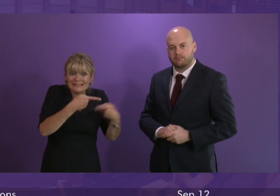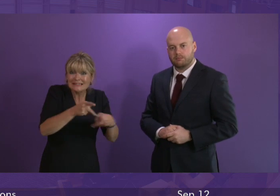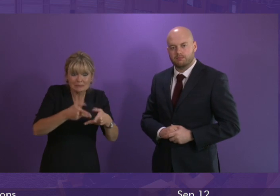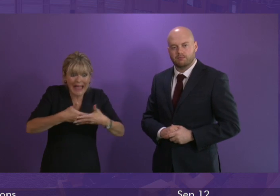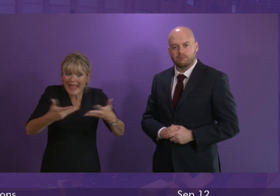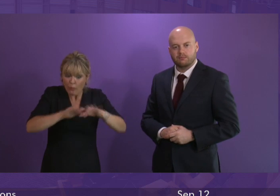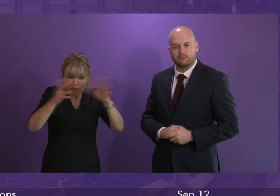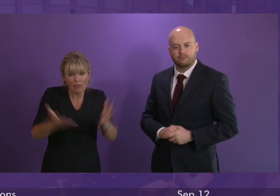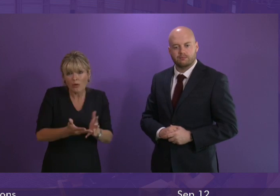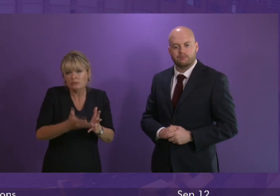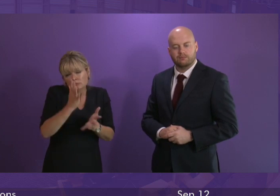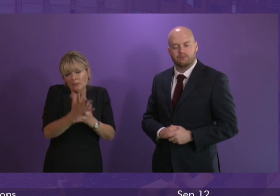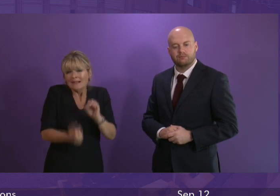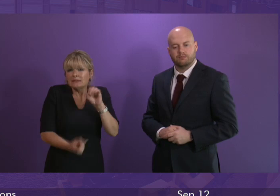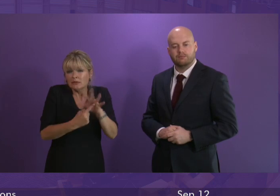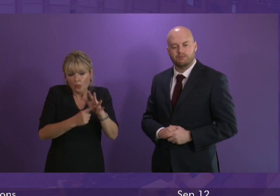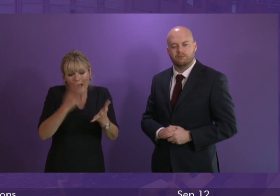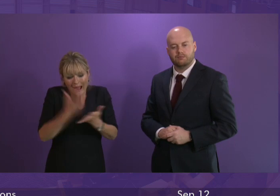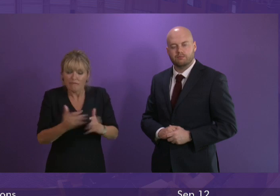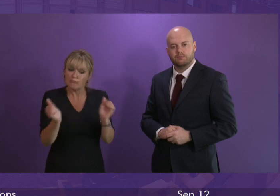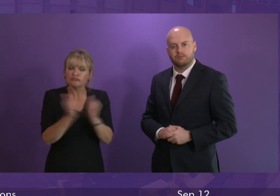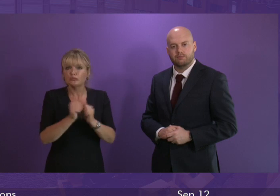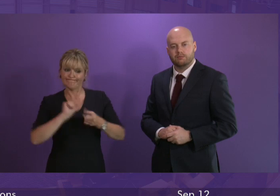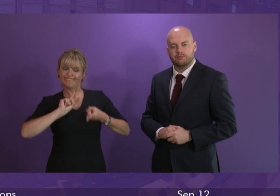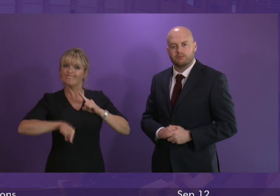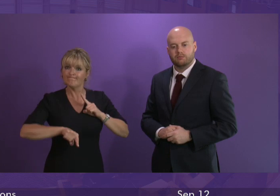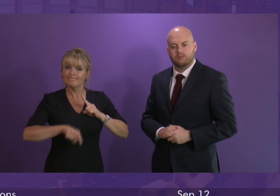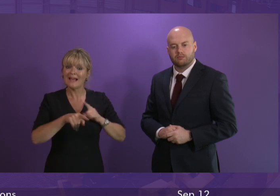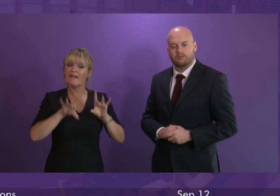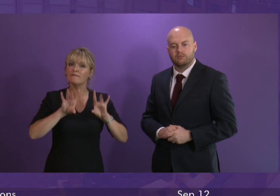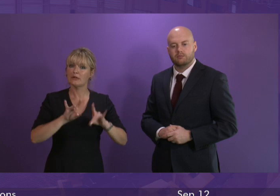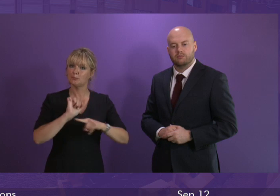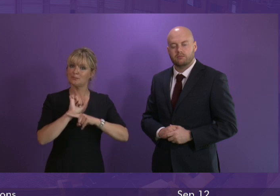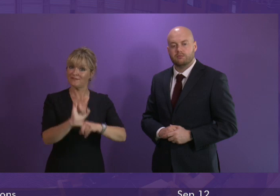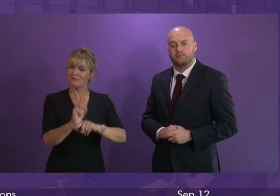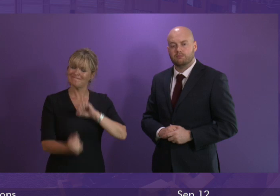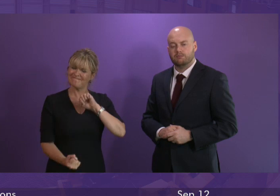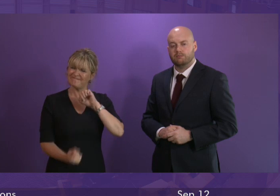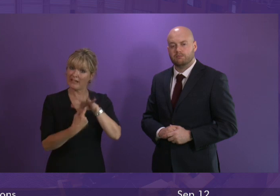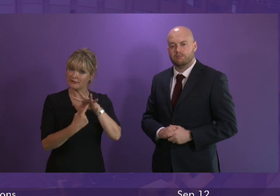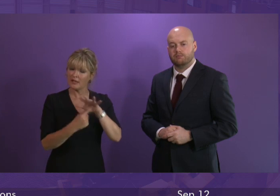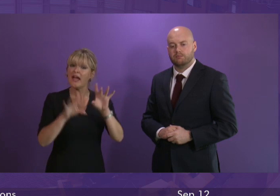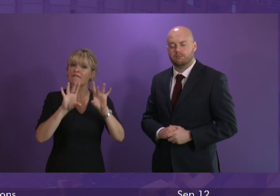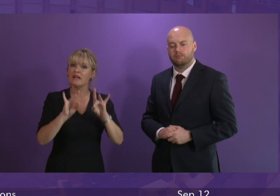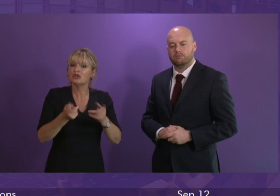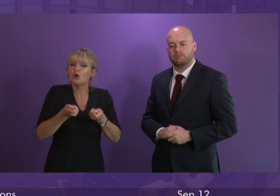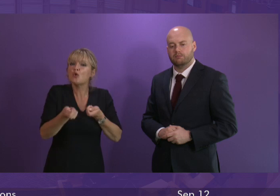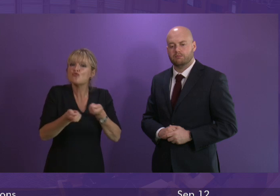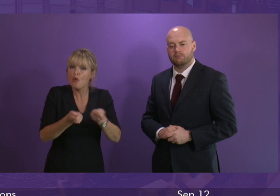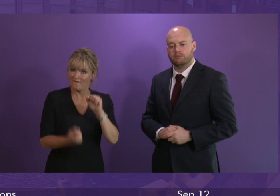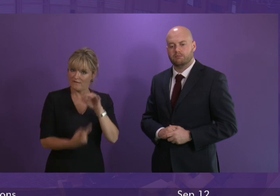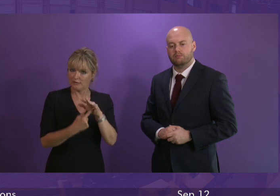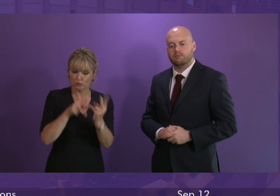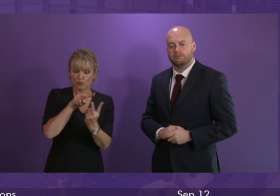it is absolutely essential that the right actions are taken infection prevention is vital infection control is